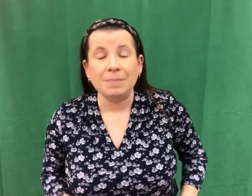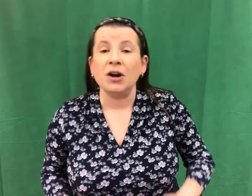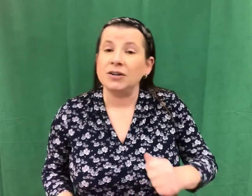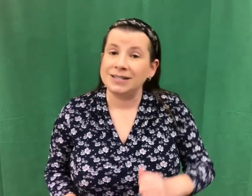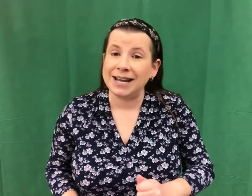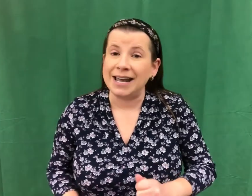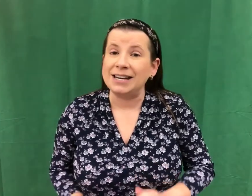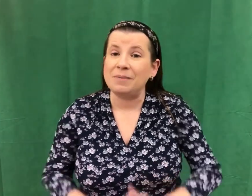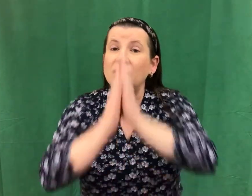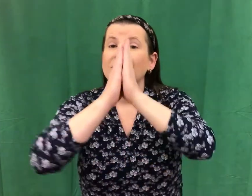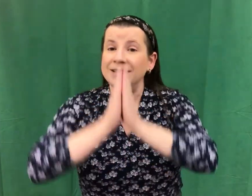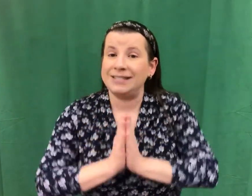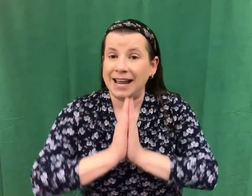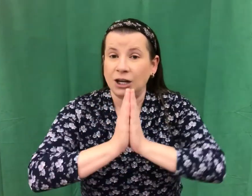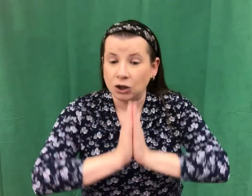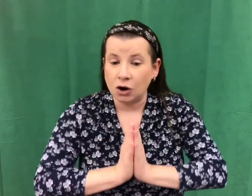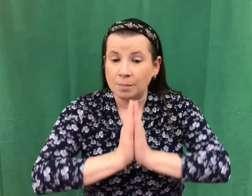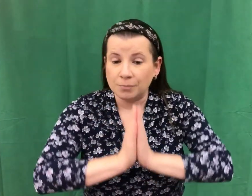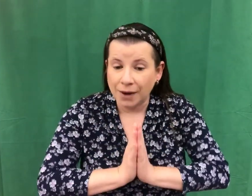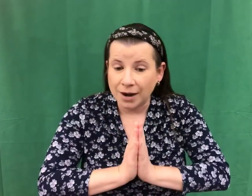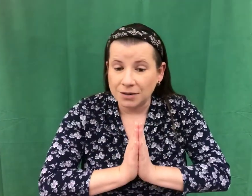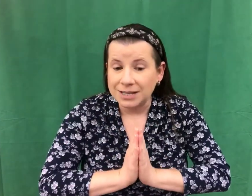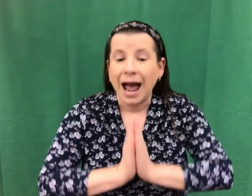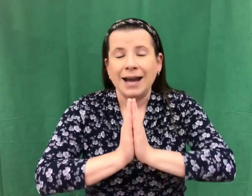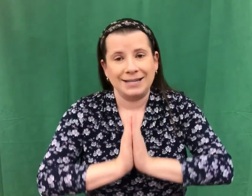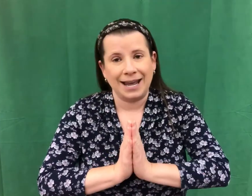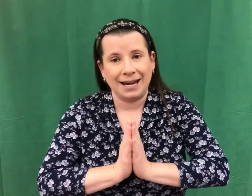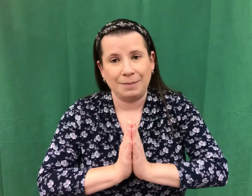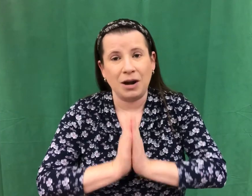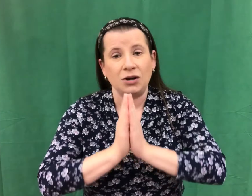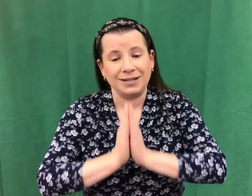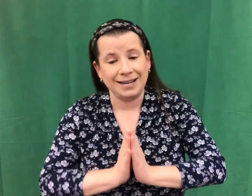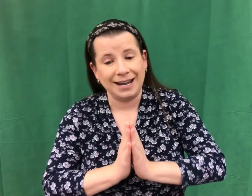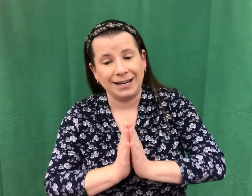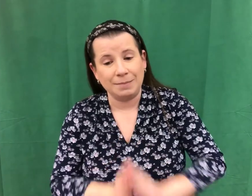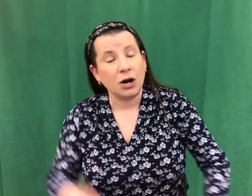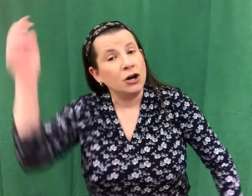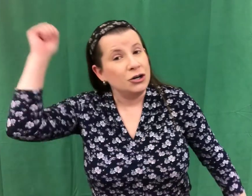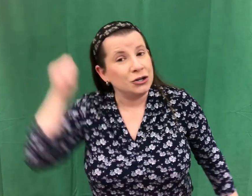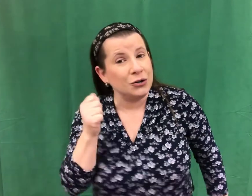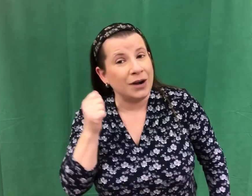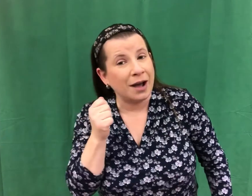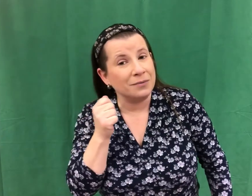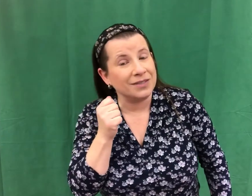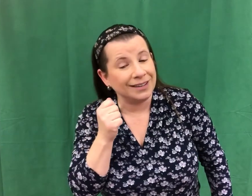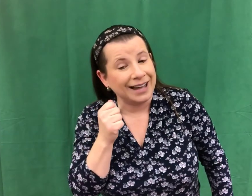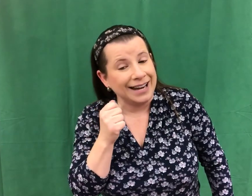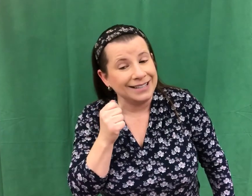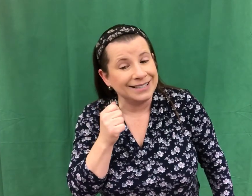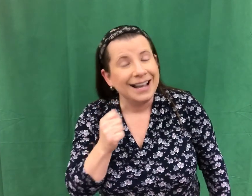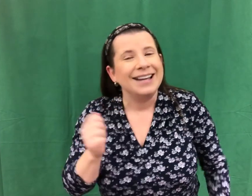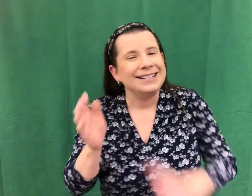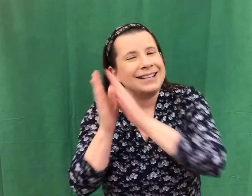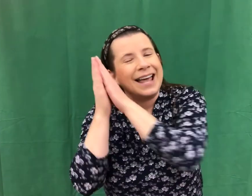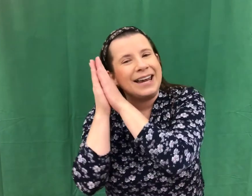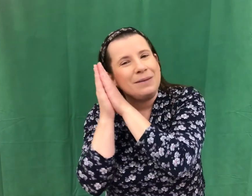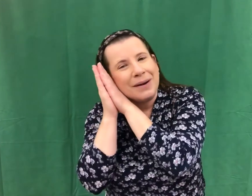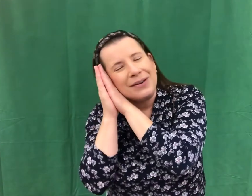bear, teddy bear, say your prayers. Teddy bear, teddy bear, turn out the the light. Teddy bear,